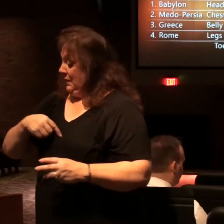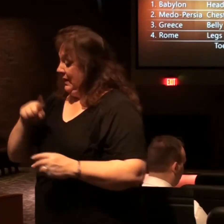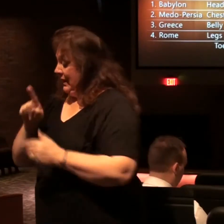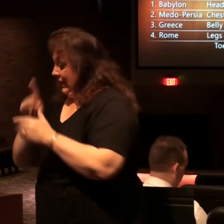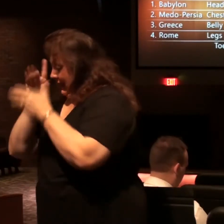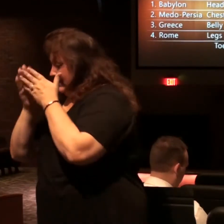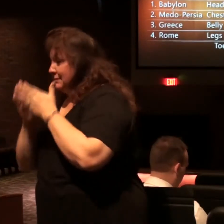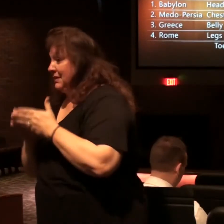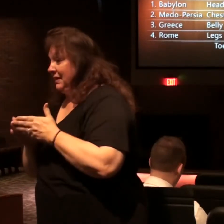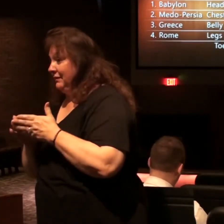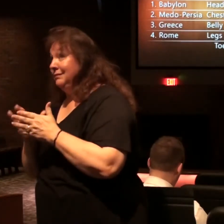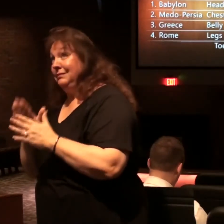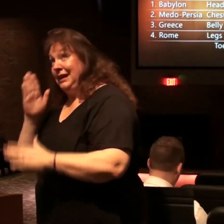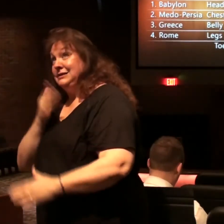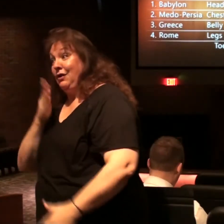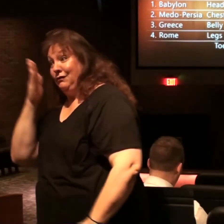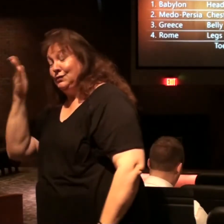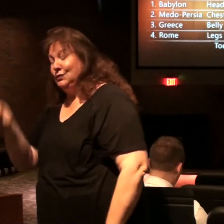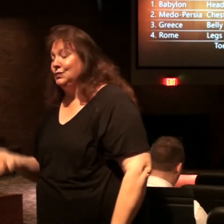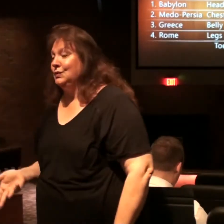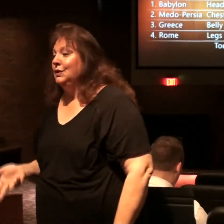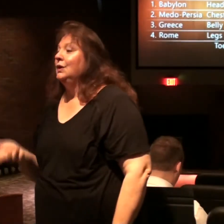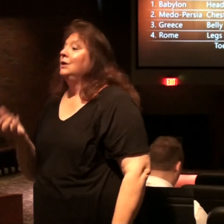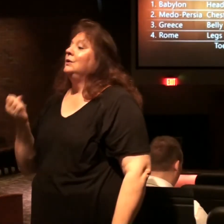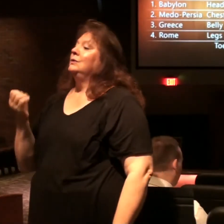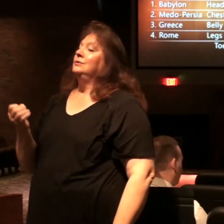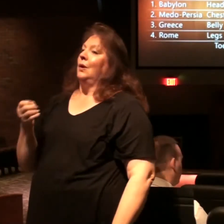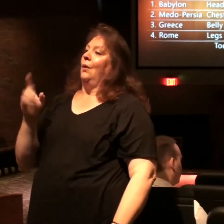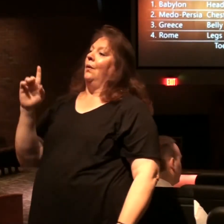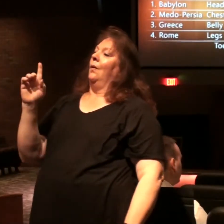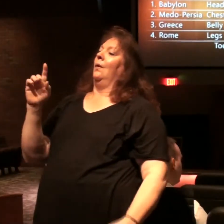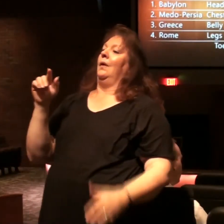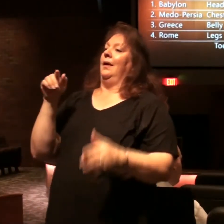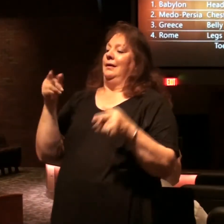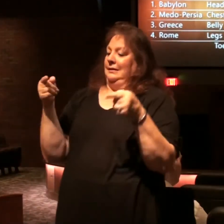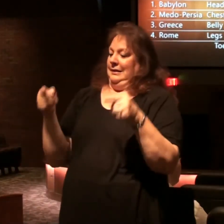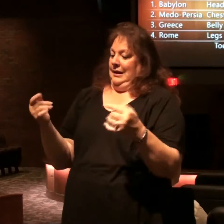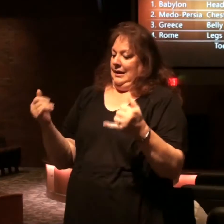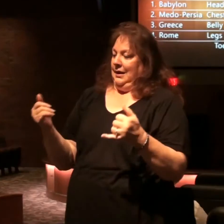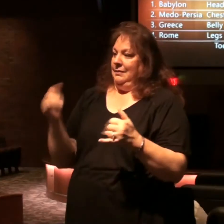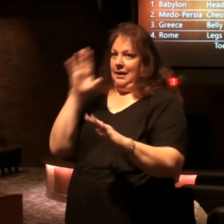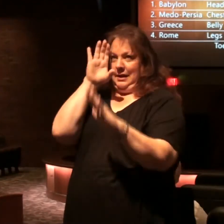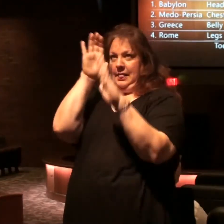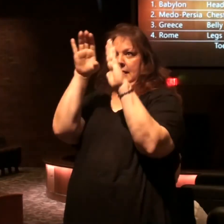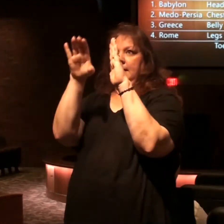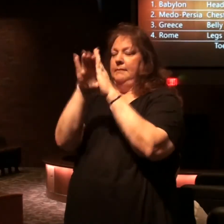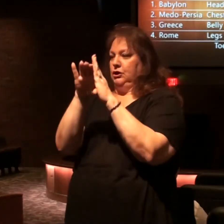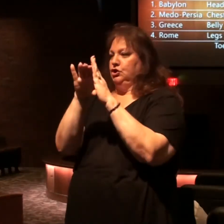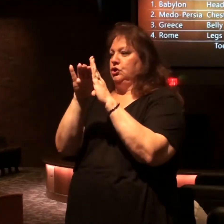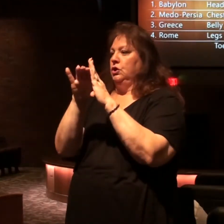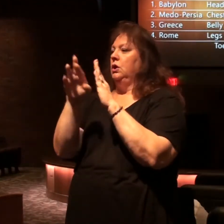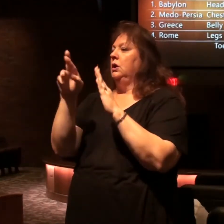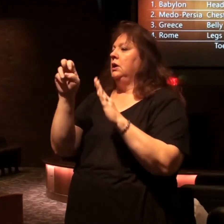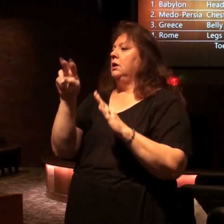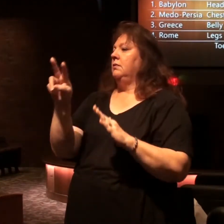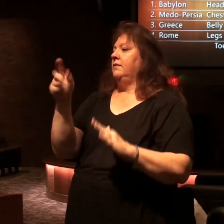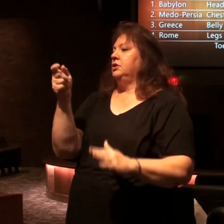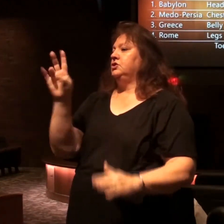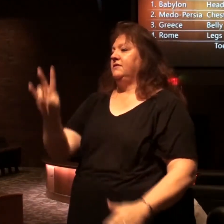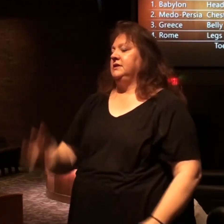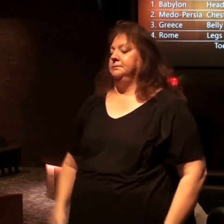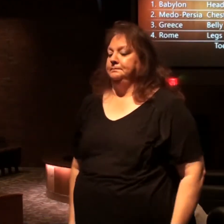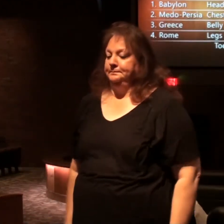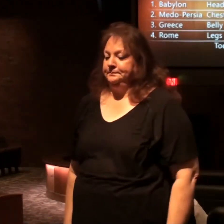we are going so this is where we are in the pictures you come back to revelation 17